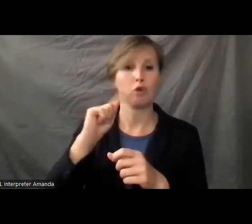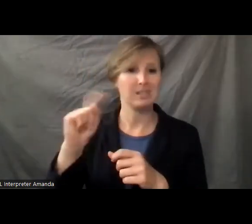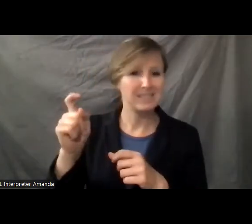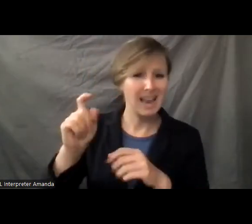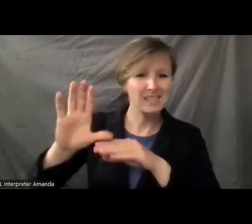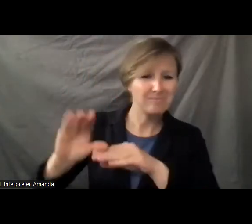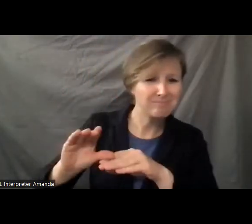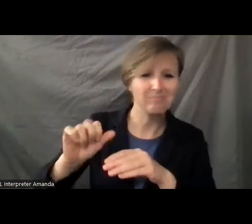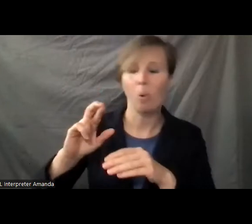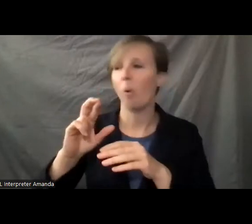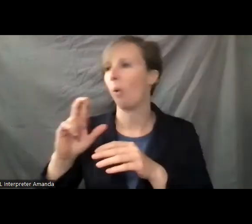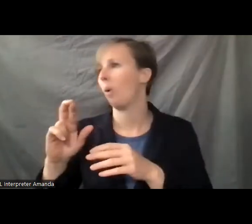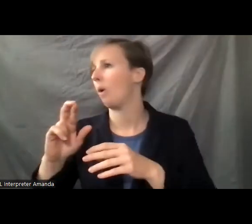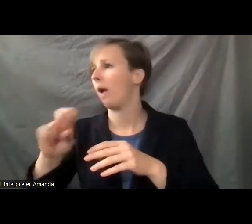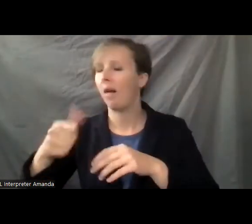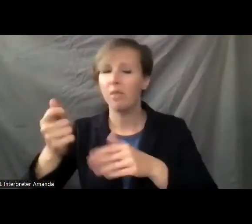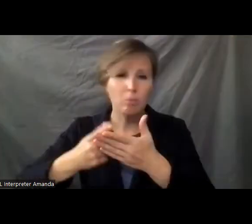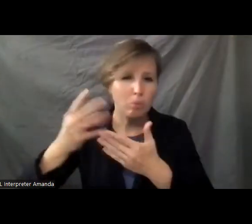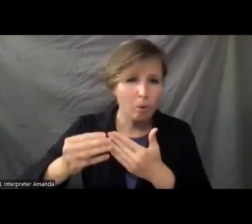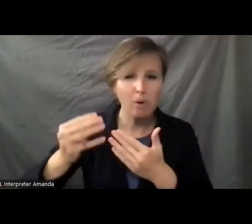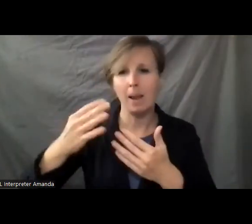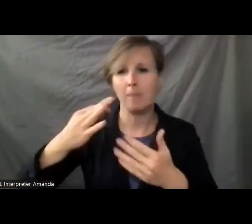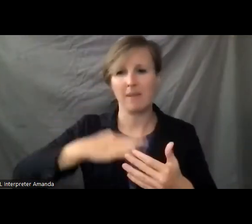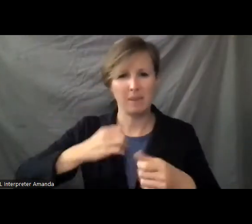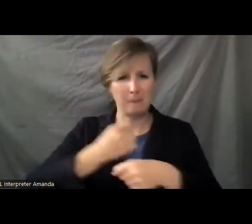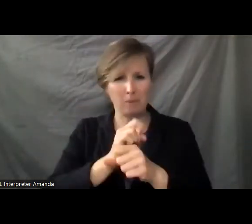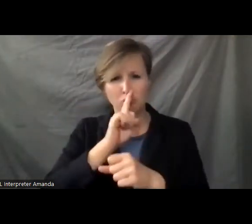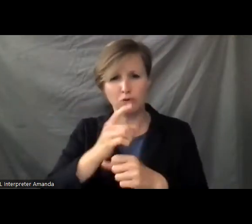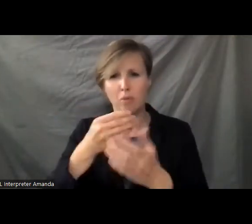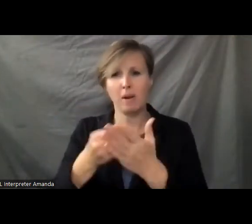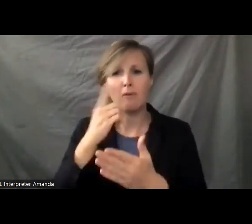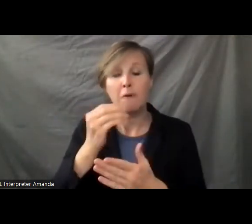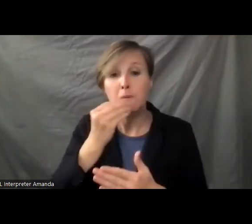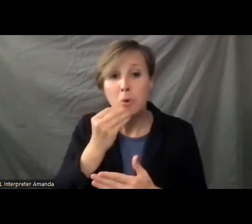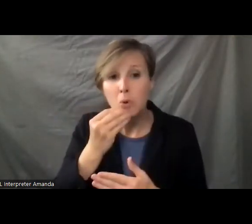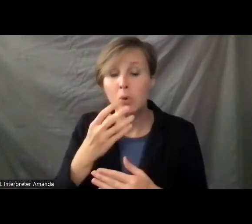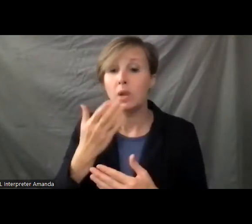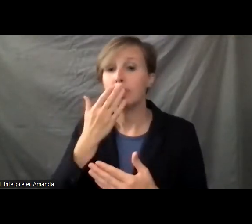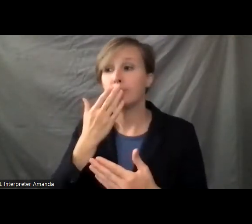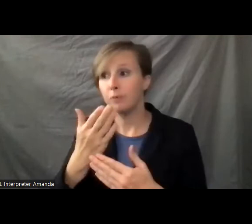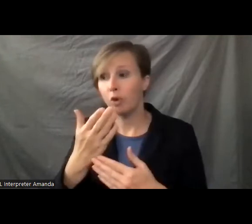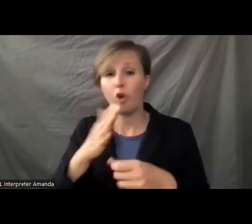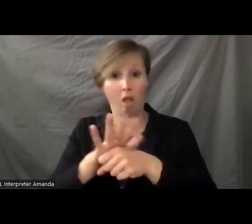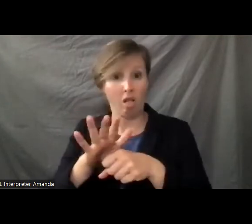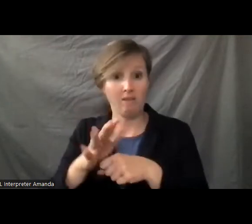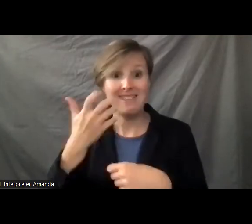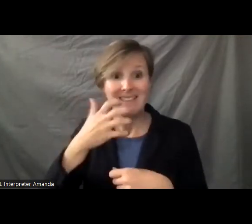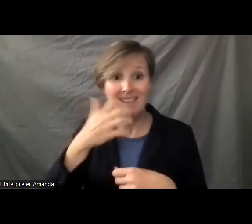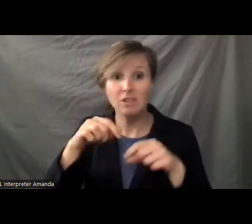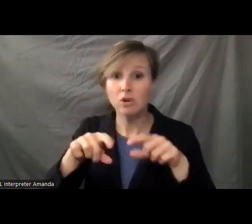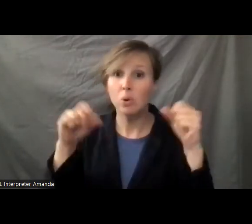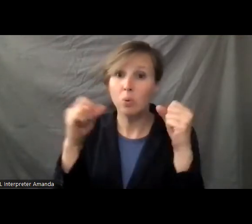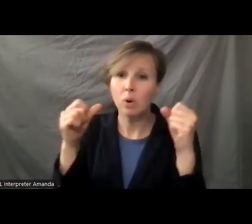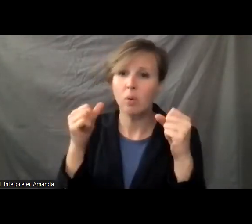programs and benefits, that they have money for food and inadequate heating during the winter, and perhaps at least